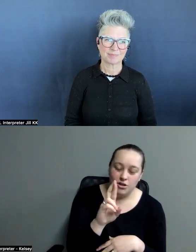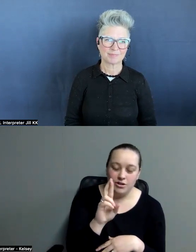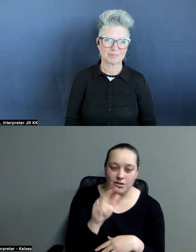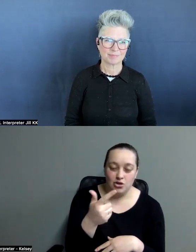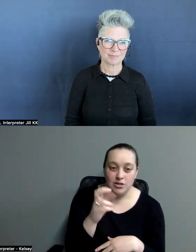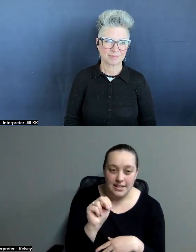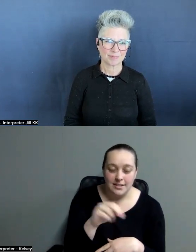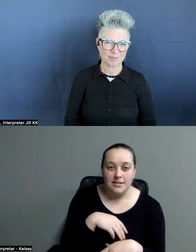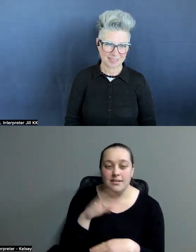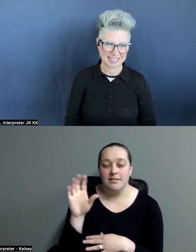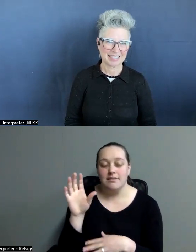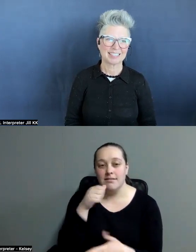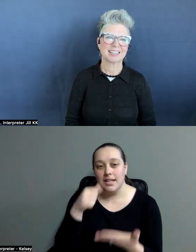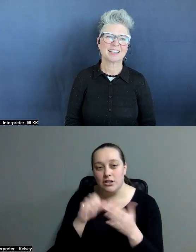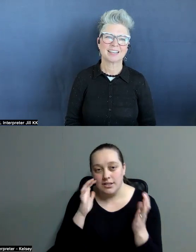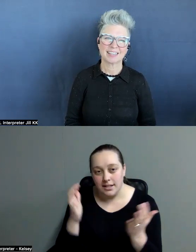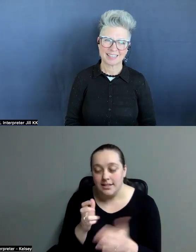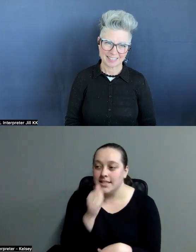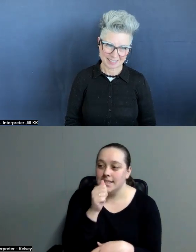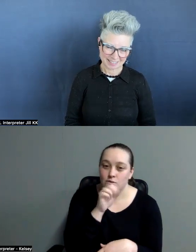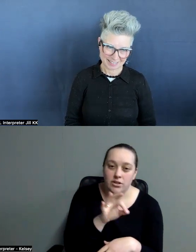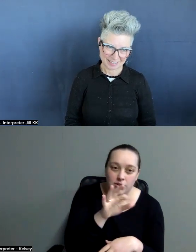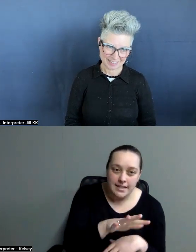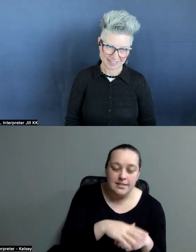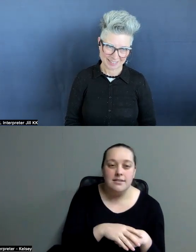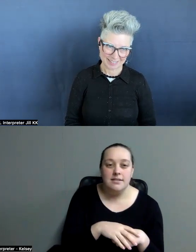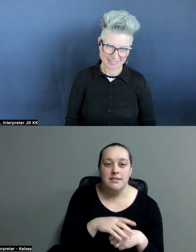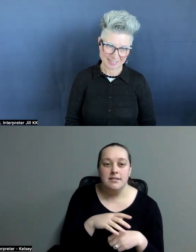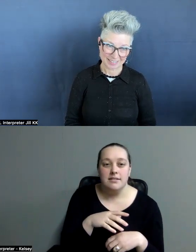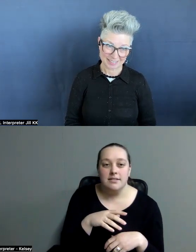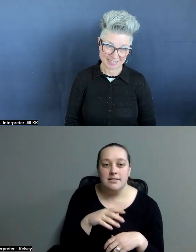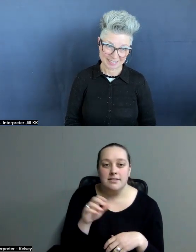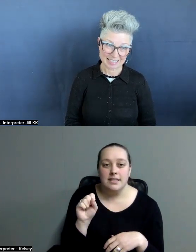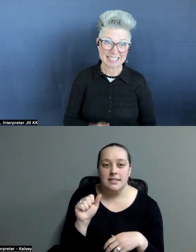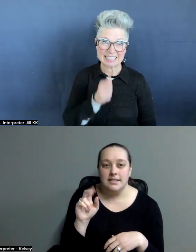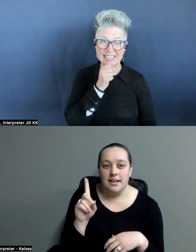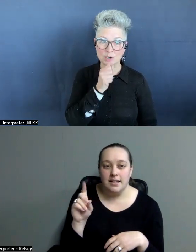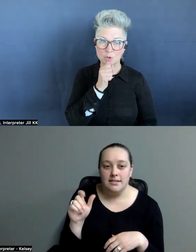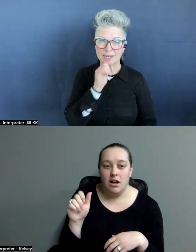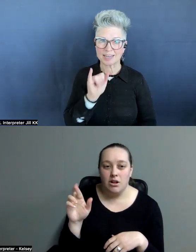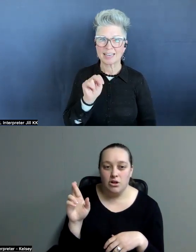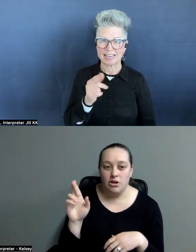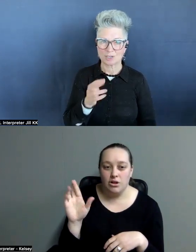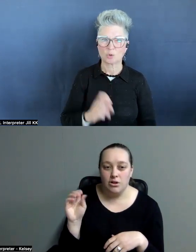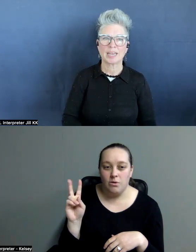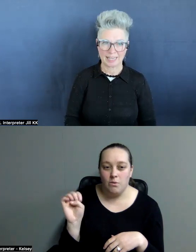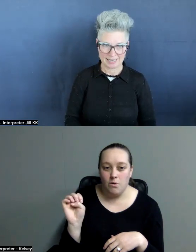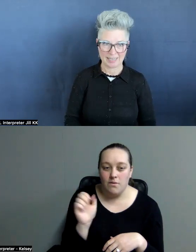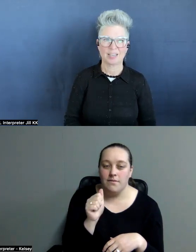The secret ingredient. The Santa is home. Yes. They're all adapted